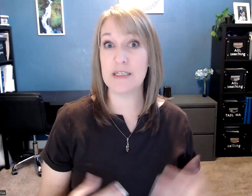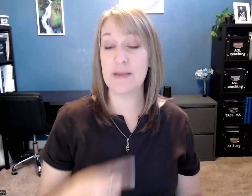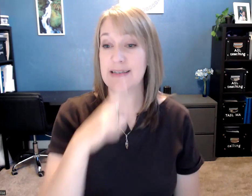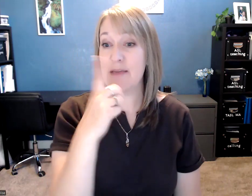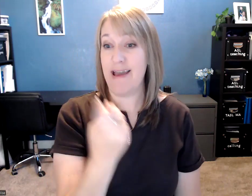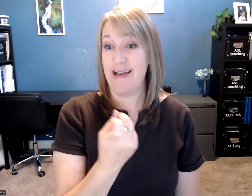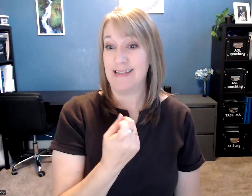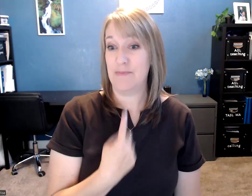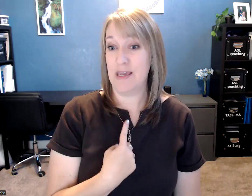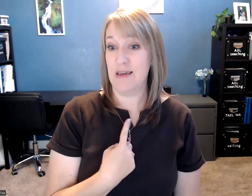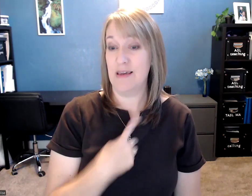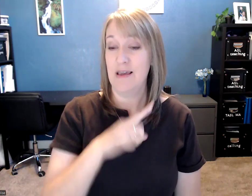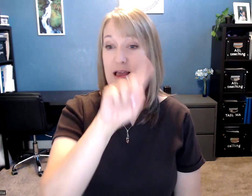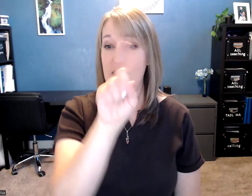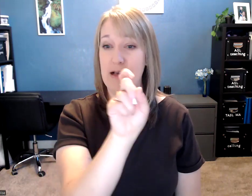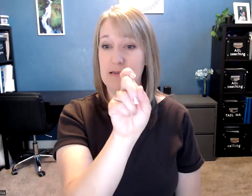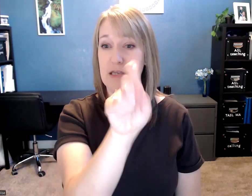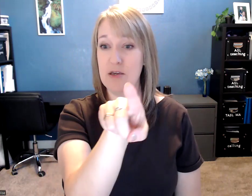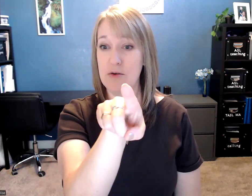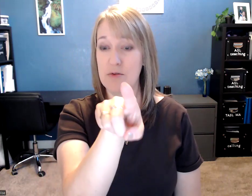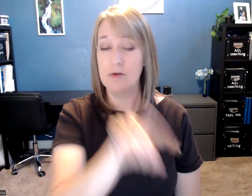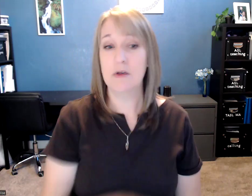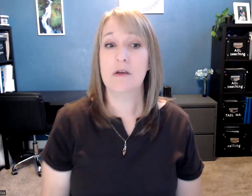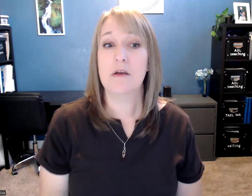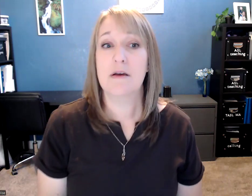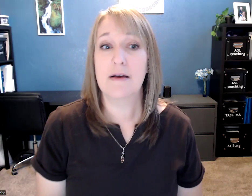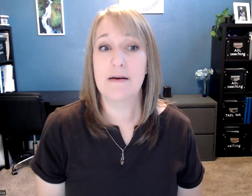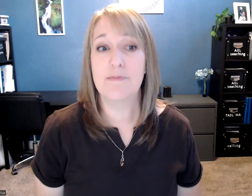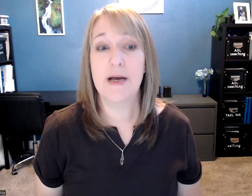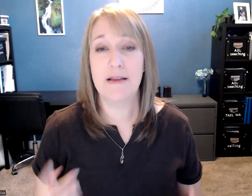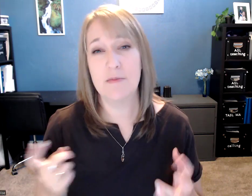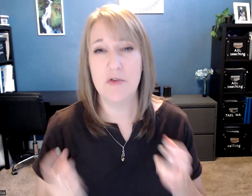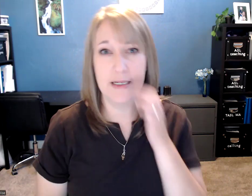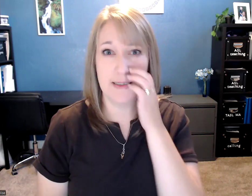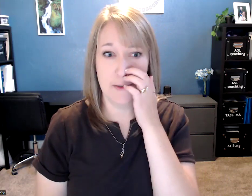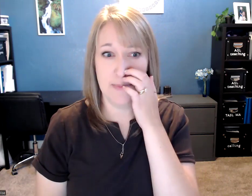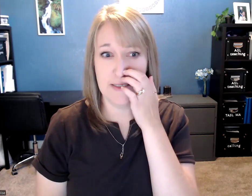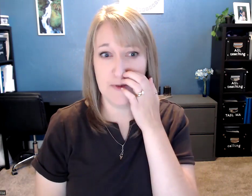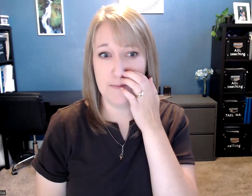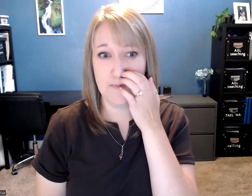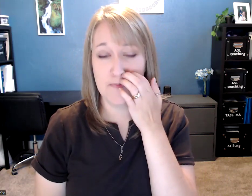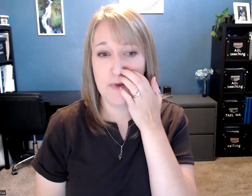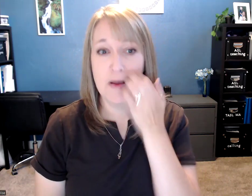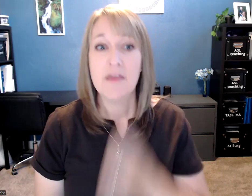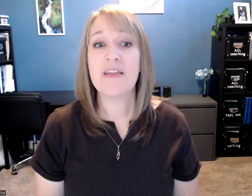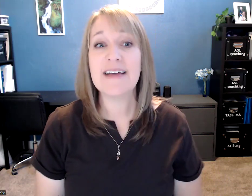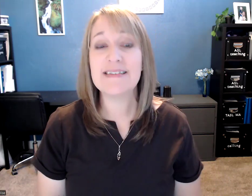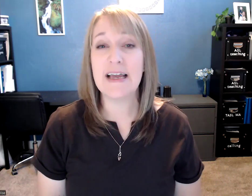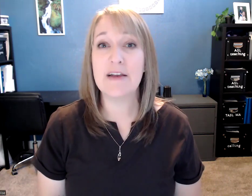still be the same. Ask me, ask you. Um, but the movement is a little bit different. The last sign